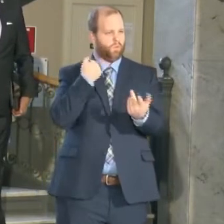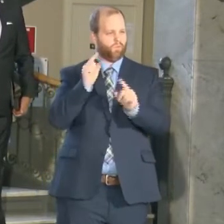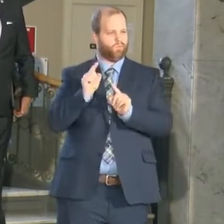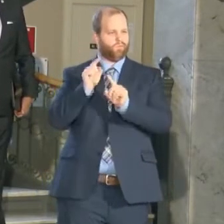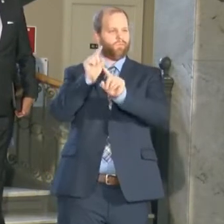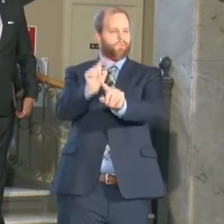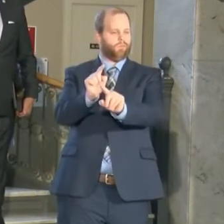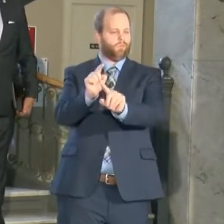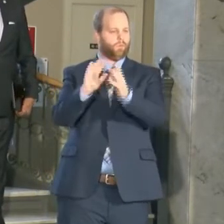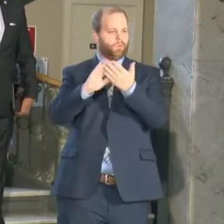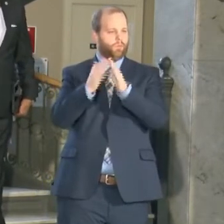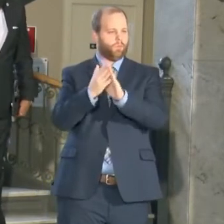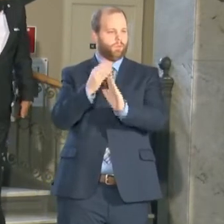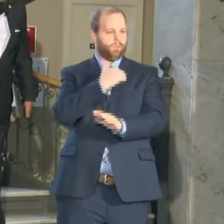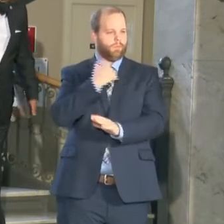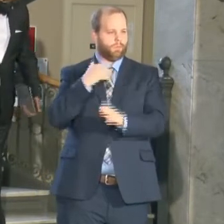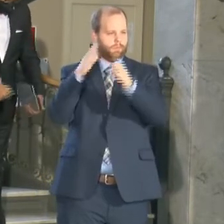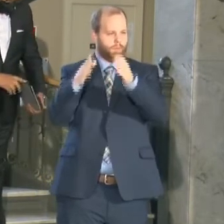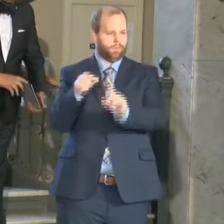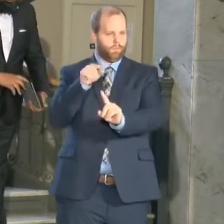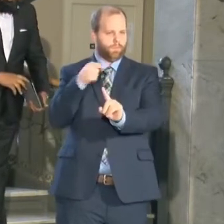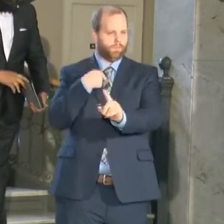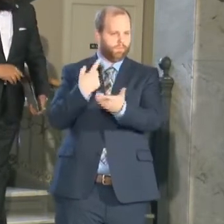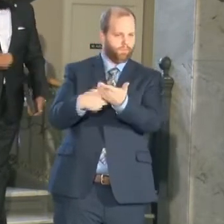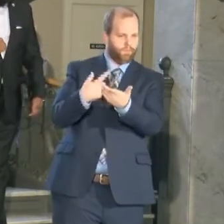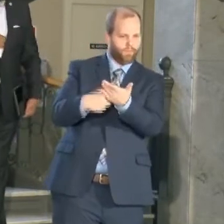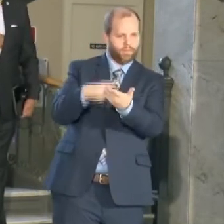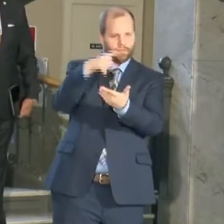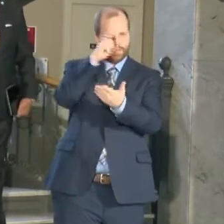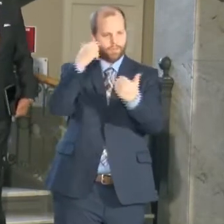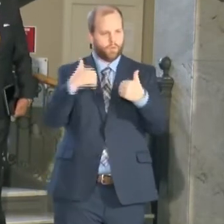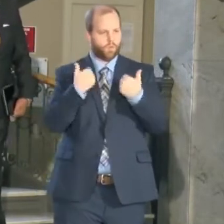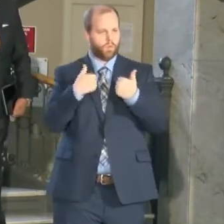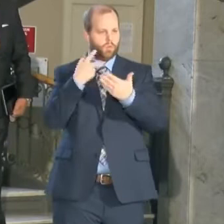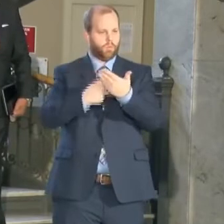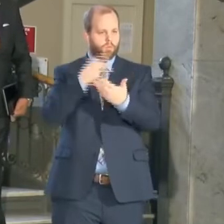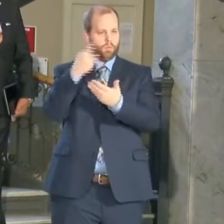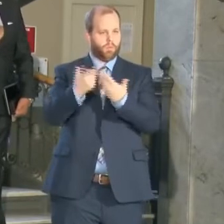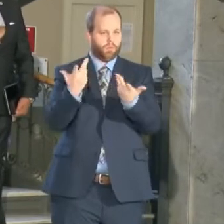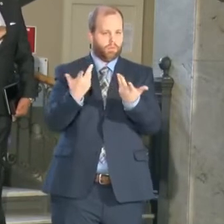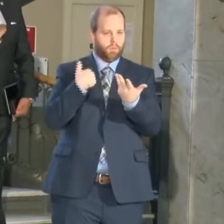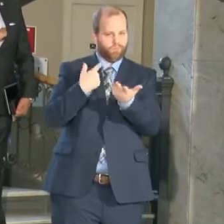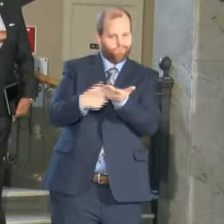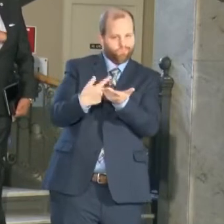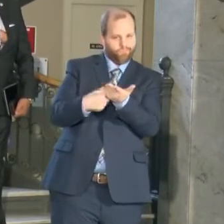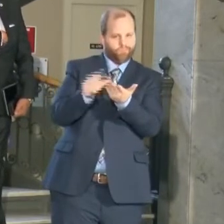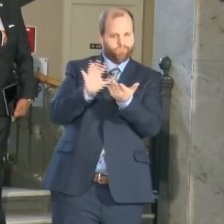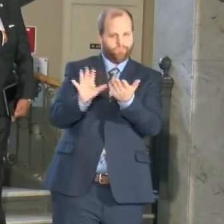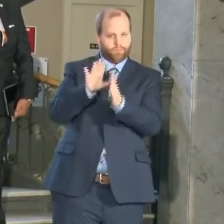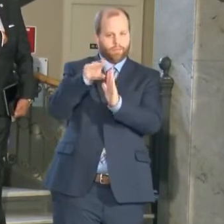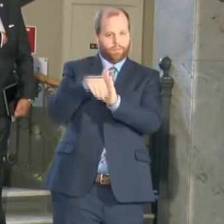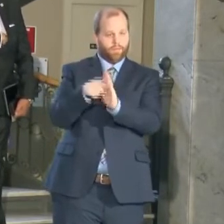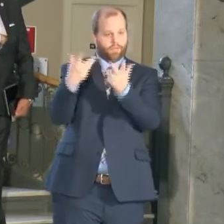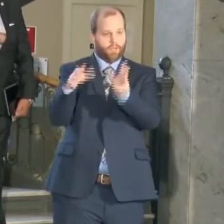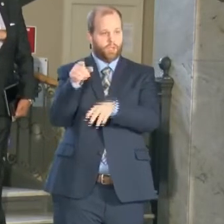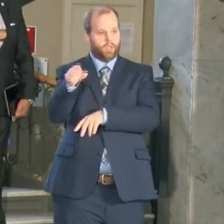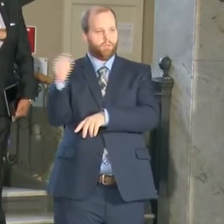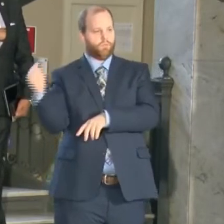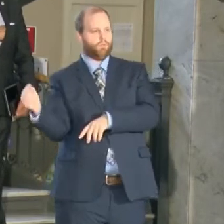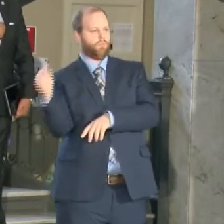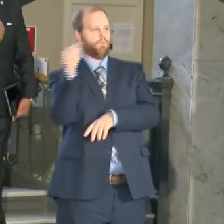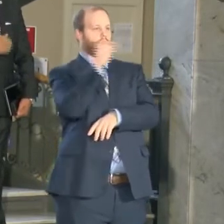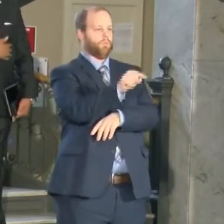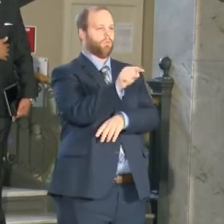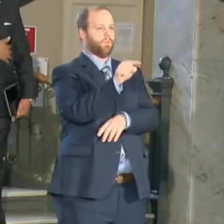summer youth program and within a matter of 30 minutes, this gentleman had gone to central high and had identified